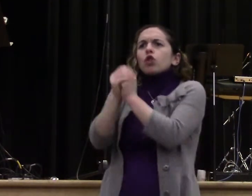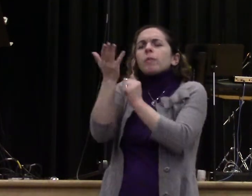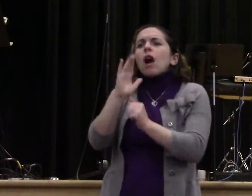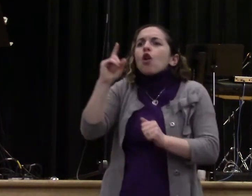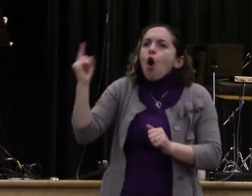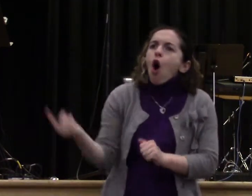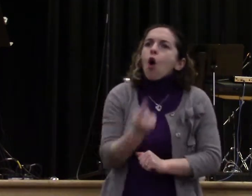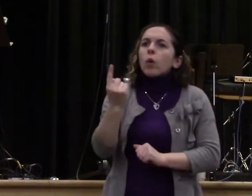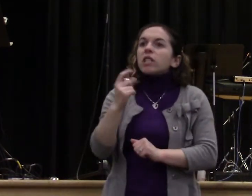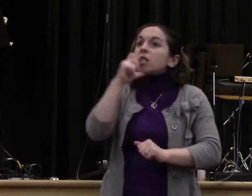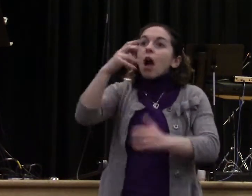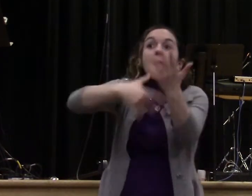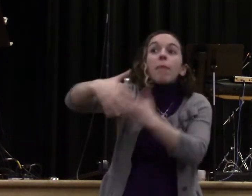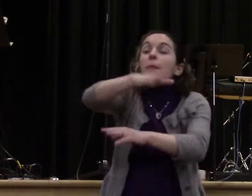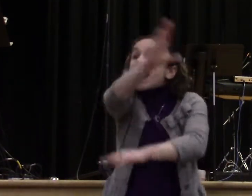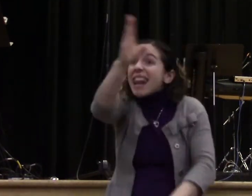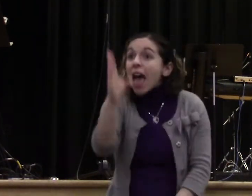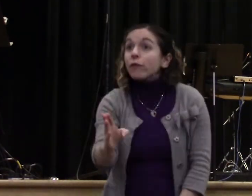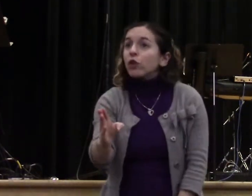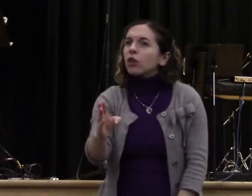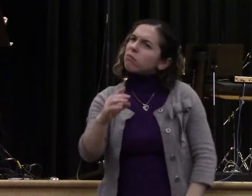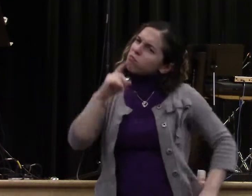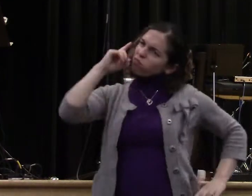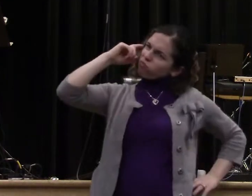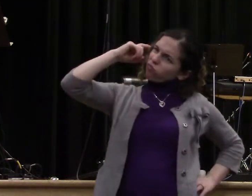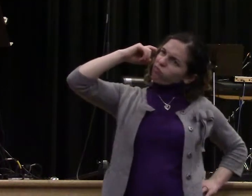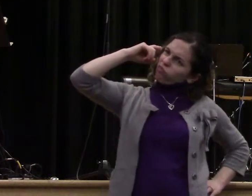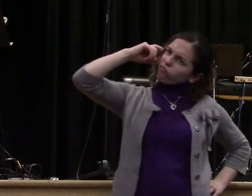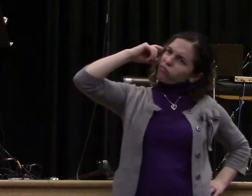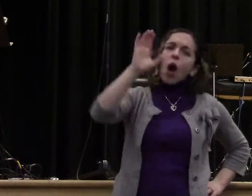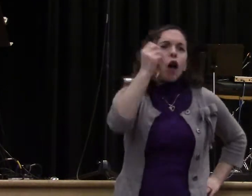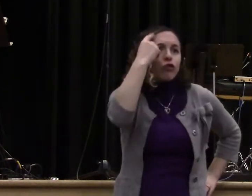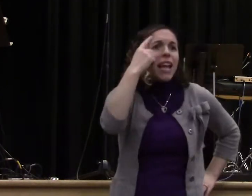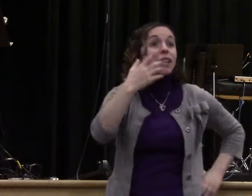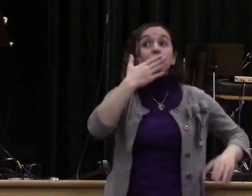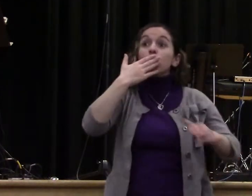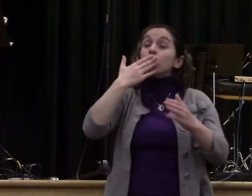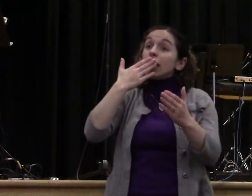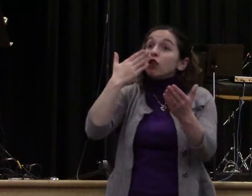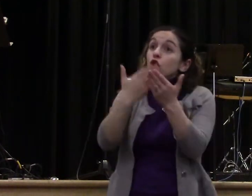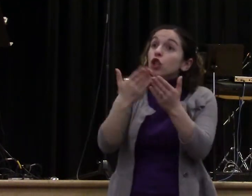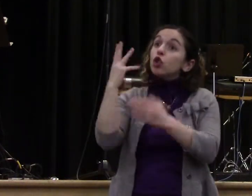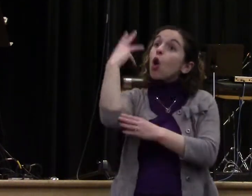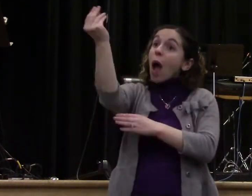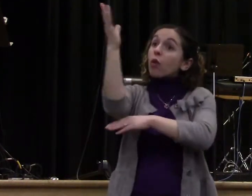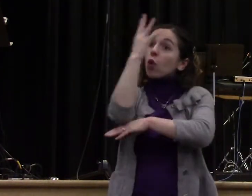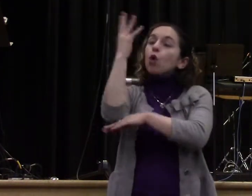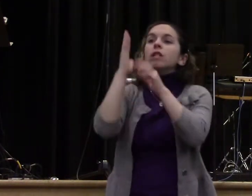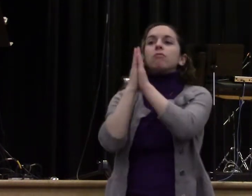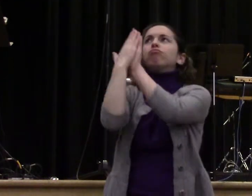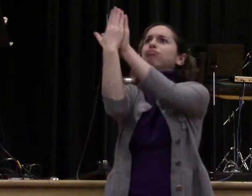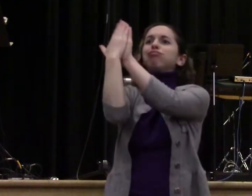Now, I am not saying you should never have a church service going out in the woods and praying and seeking God. I think everybody knows what I'm saying.